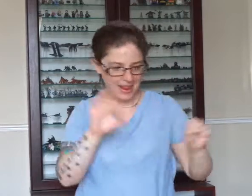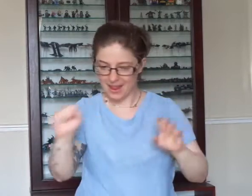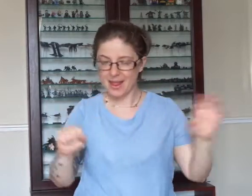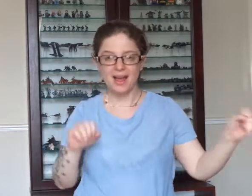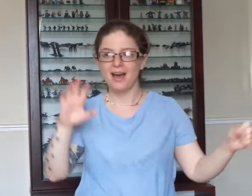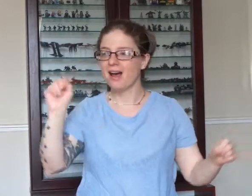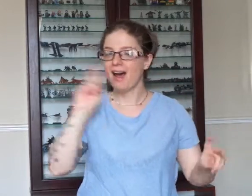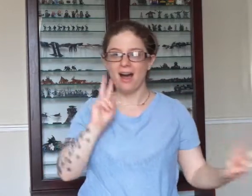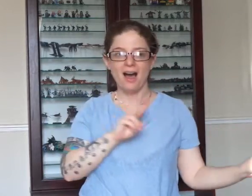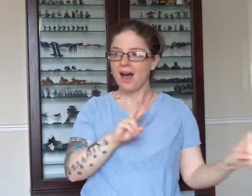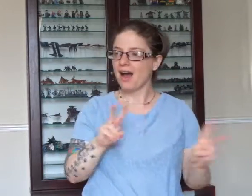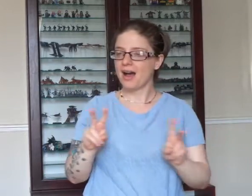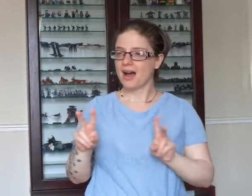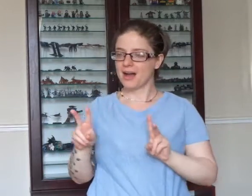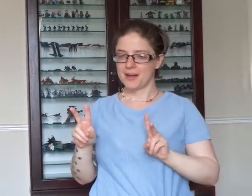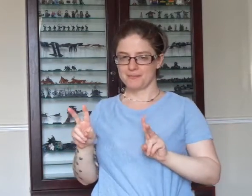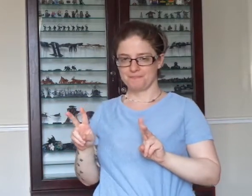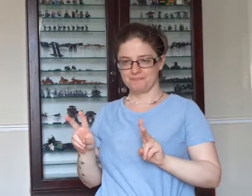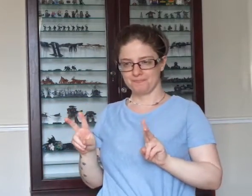I've looked at love like me.